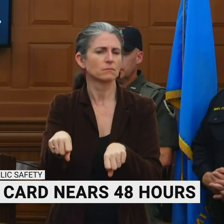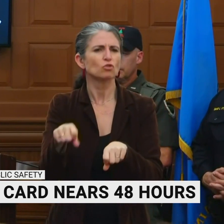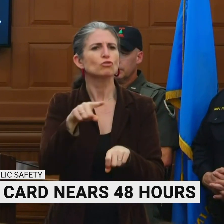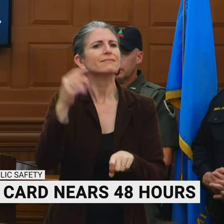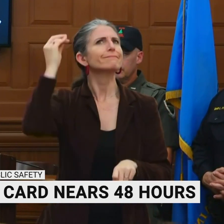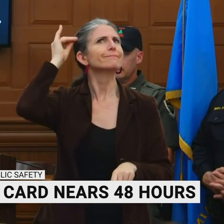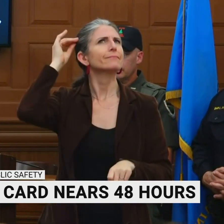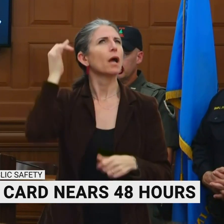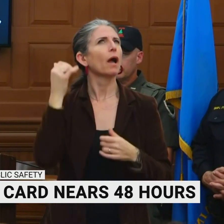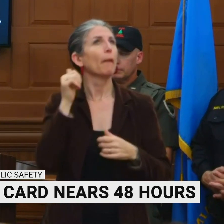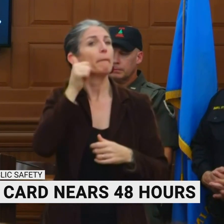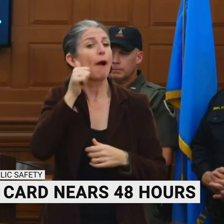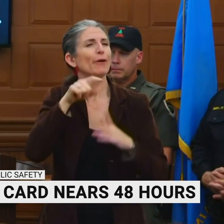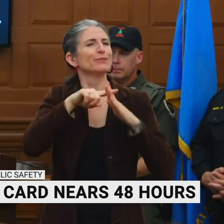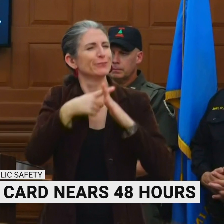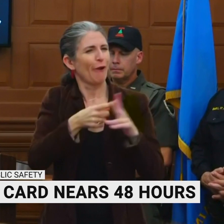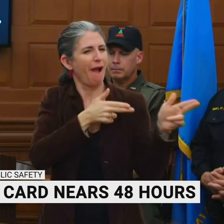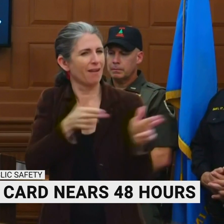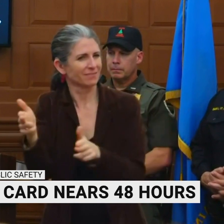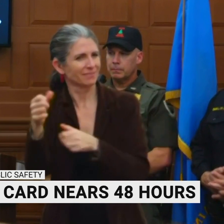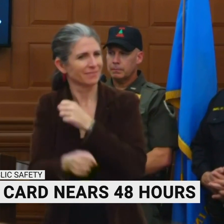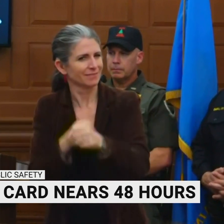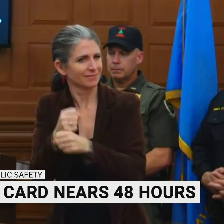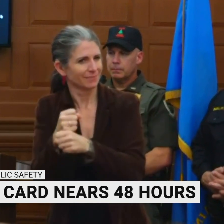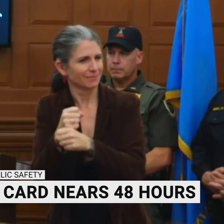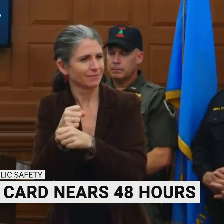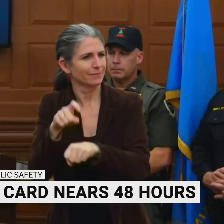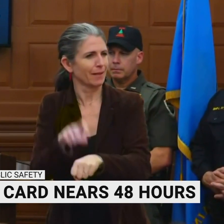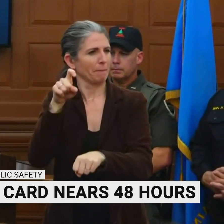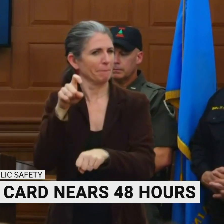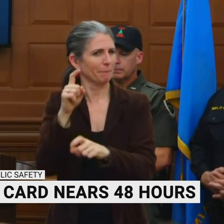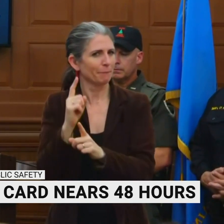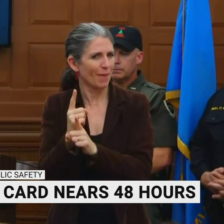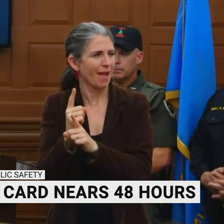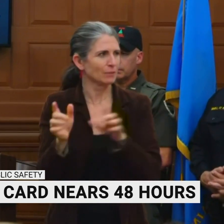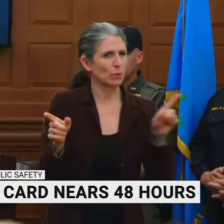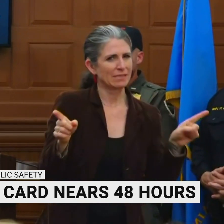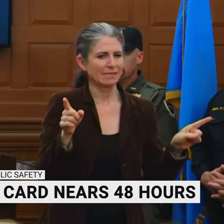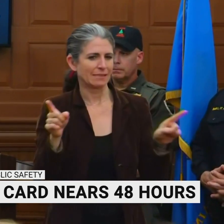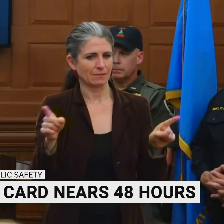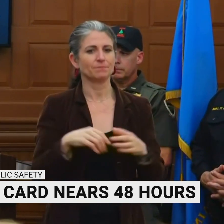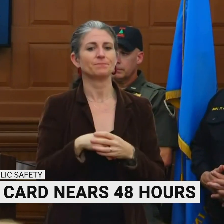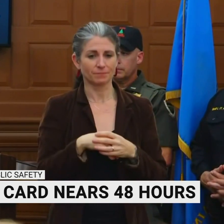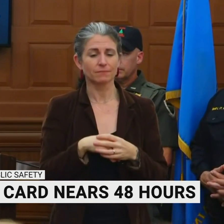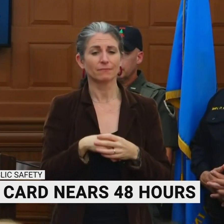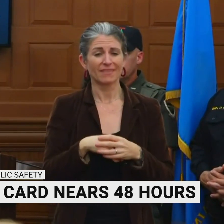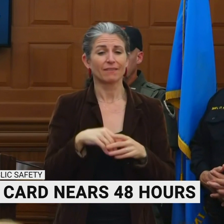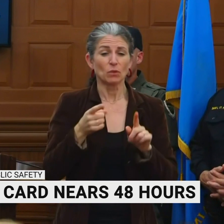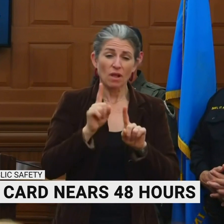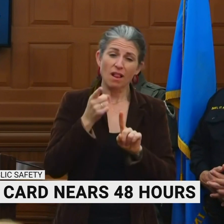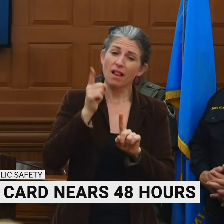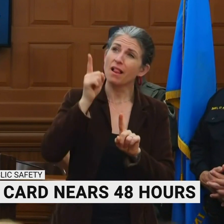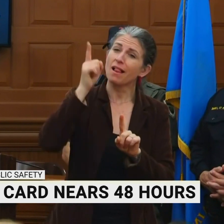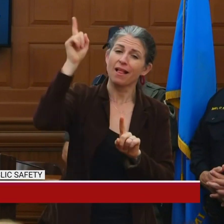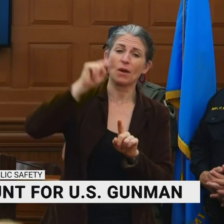150 miles north, do they need to call their 911 center and create a response? And I think I would say no to that, unless they have another